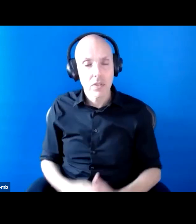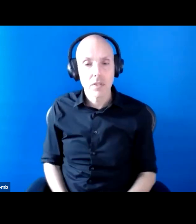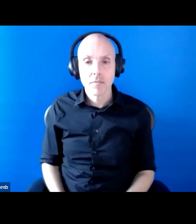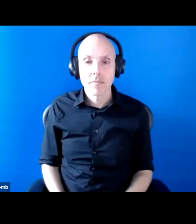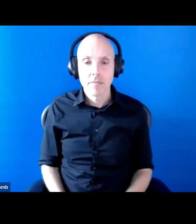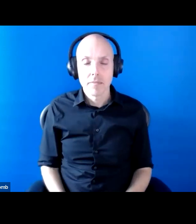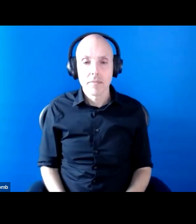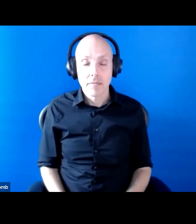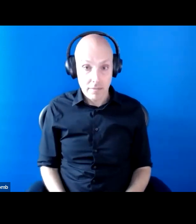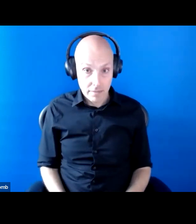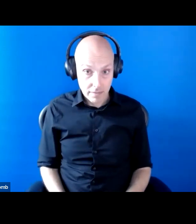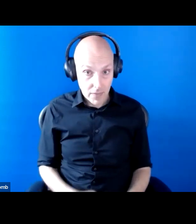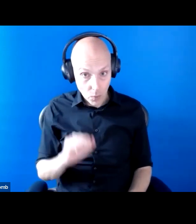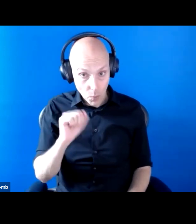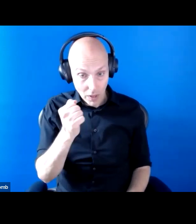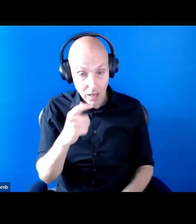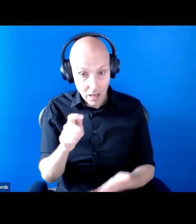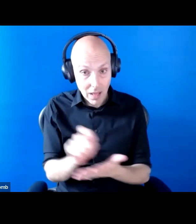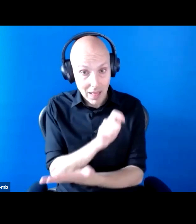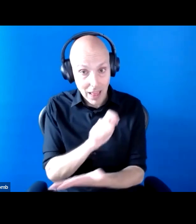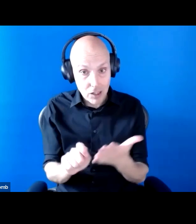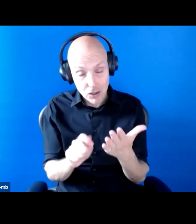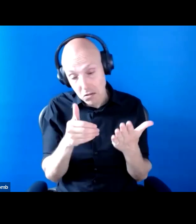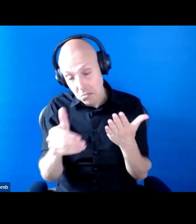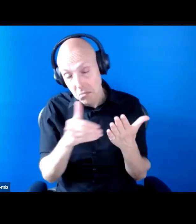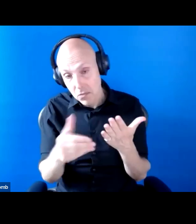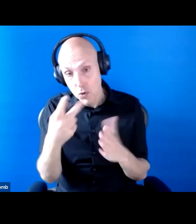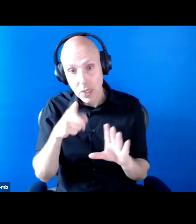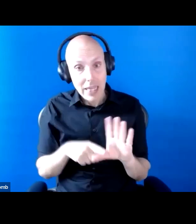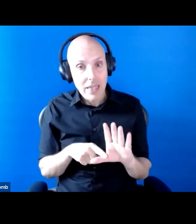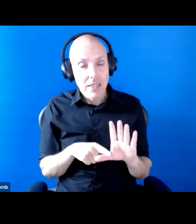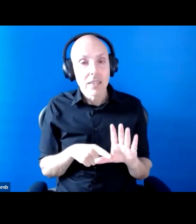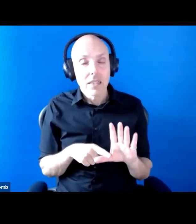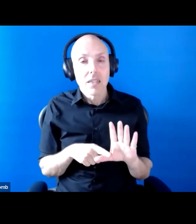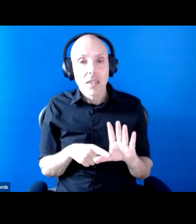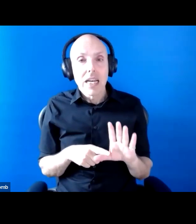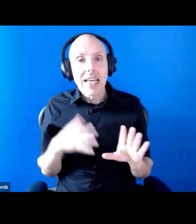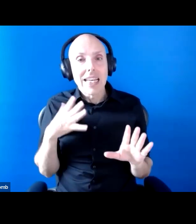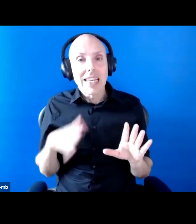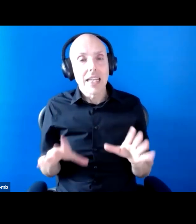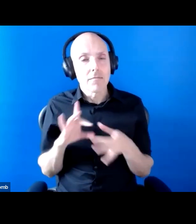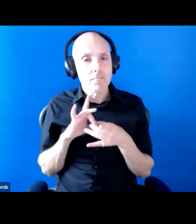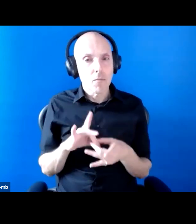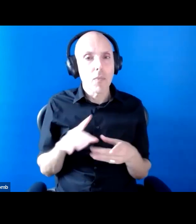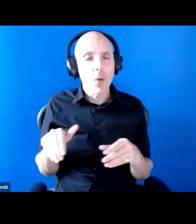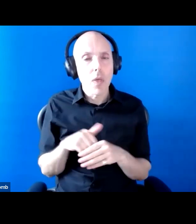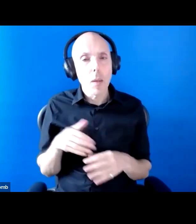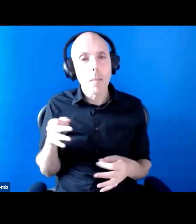general election coming up in a couple of years. And again, we need to be working with the political parties to